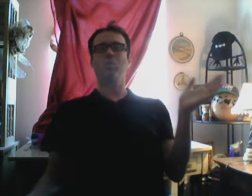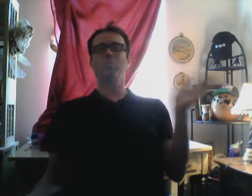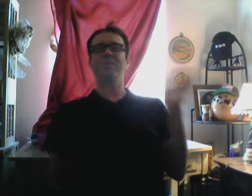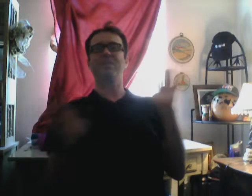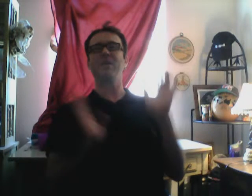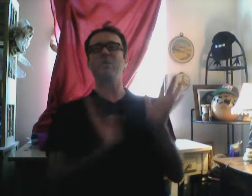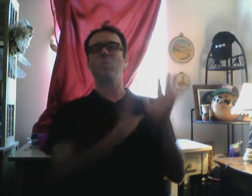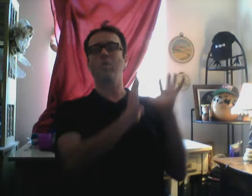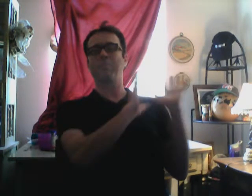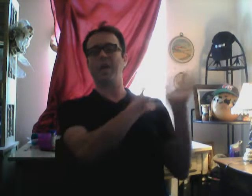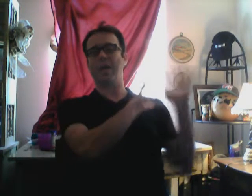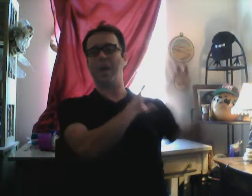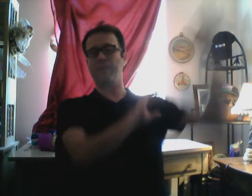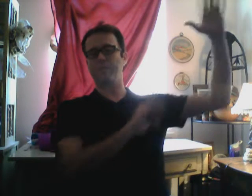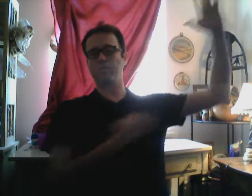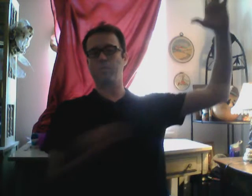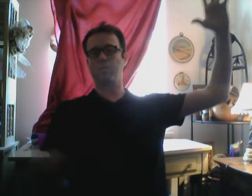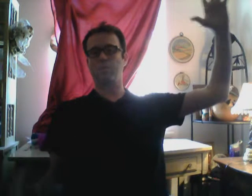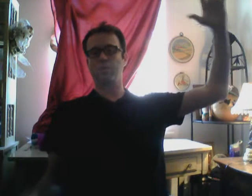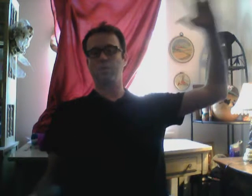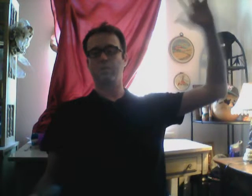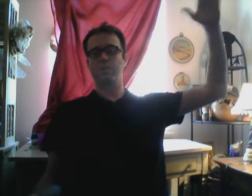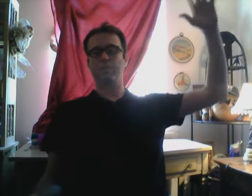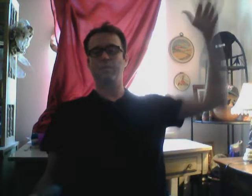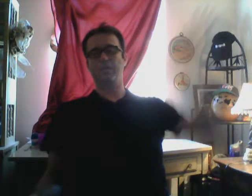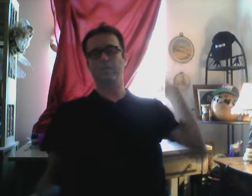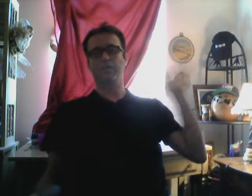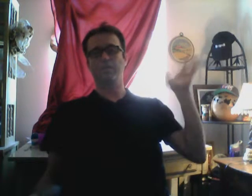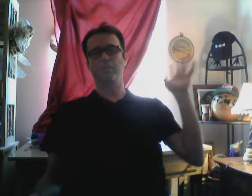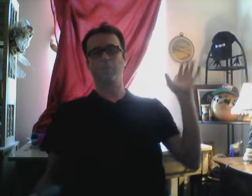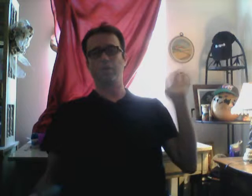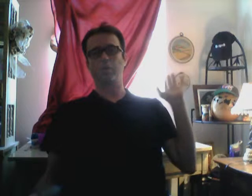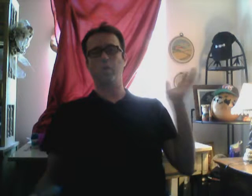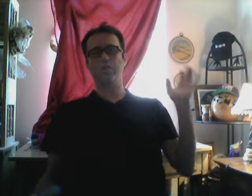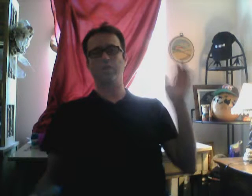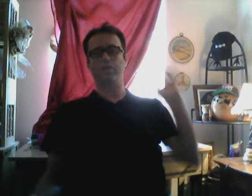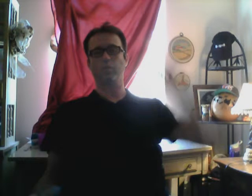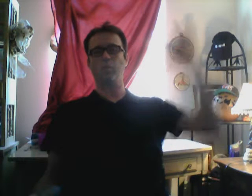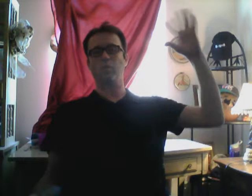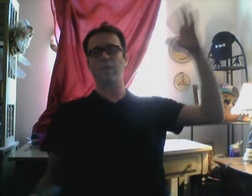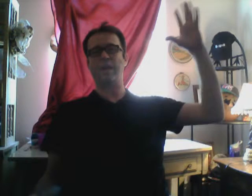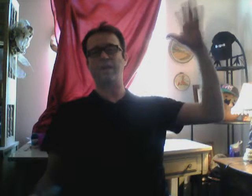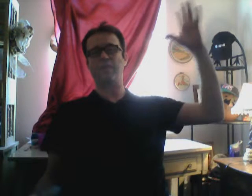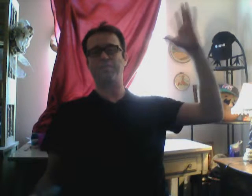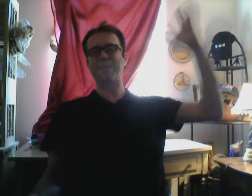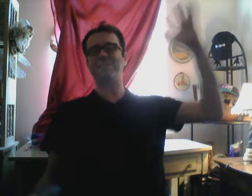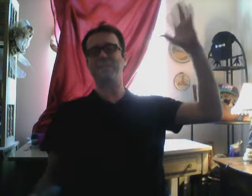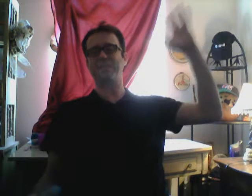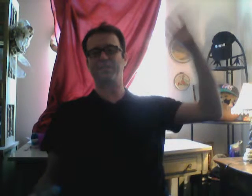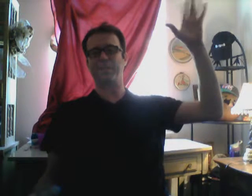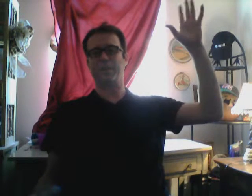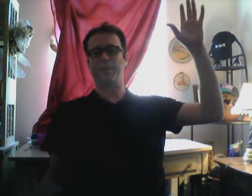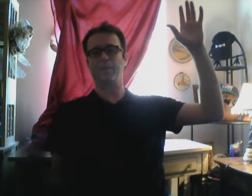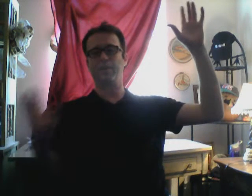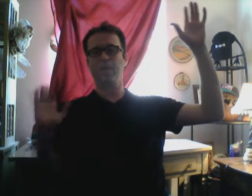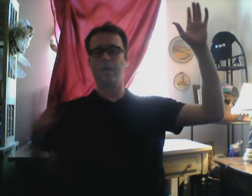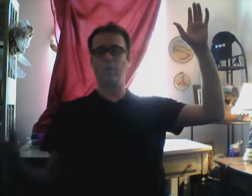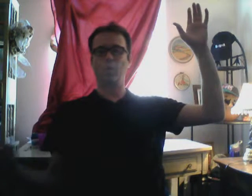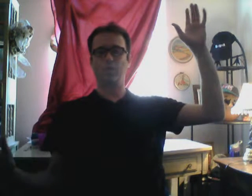So. take. What. Optimal. The. Real. Equation. What. What. I. The. case. Scenario. Worst